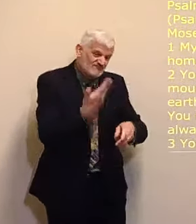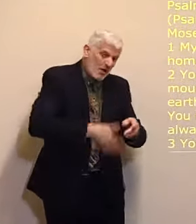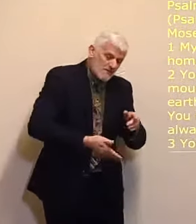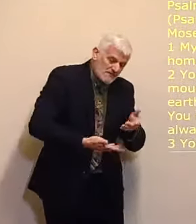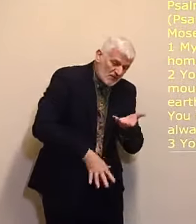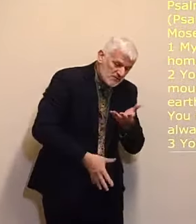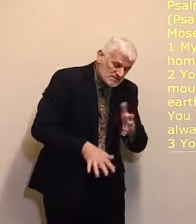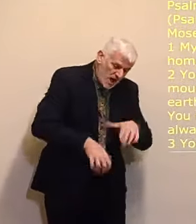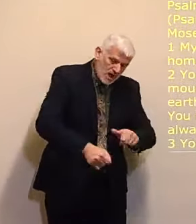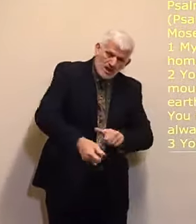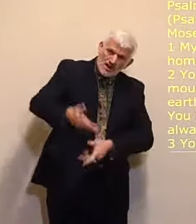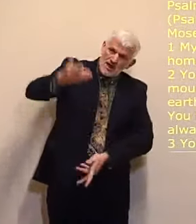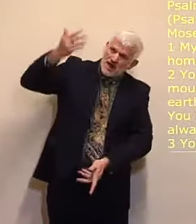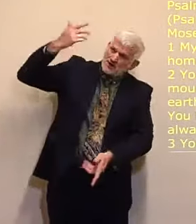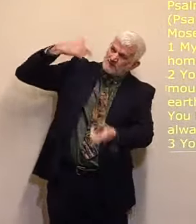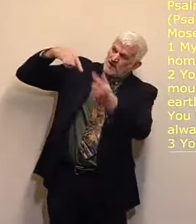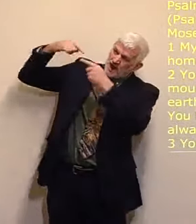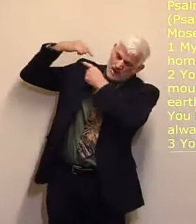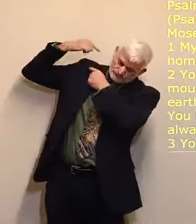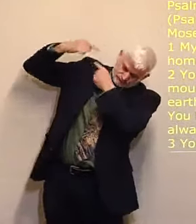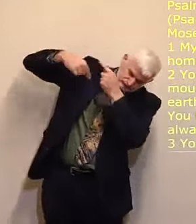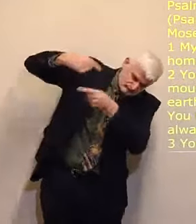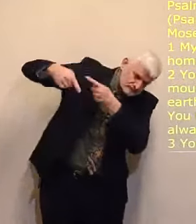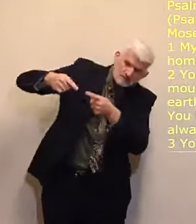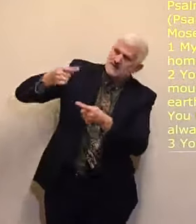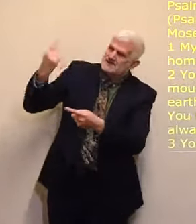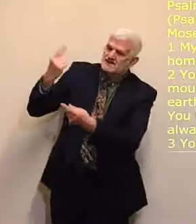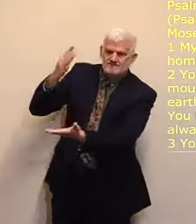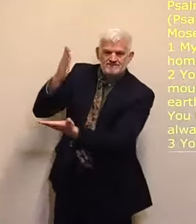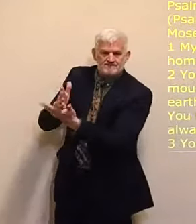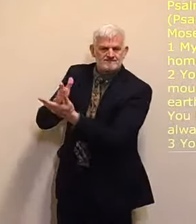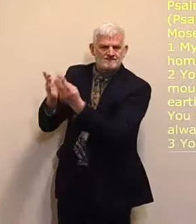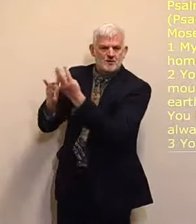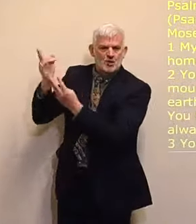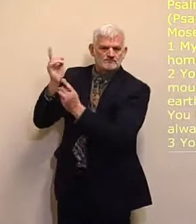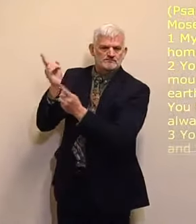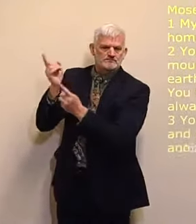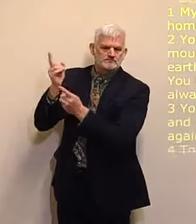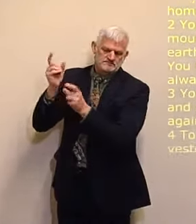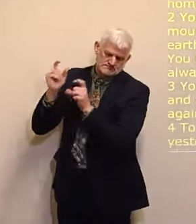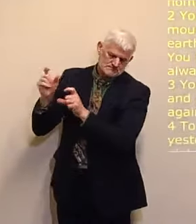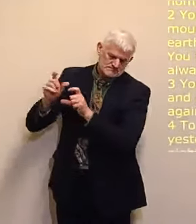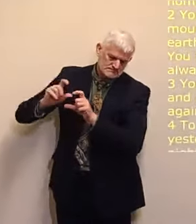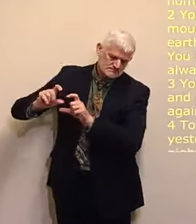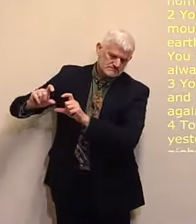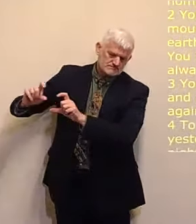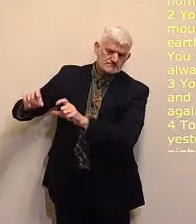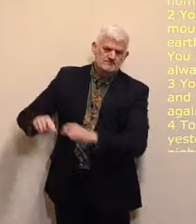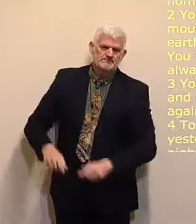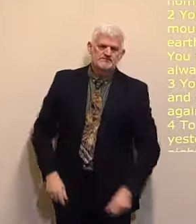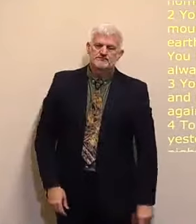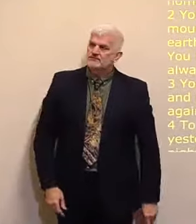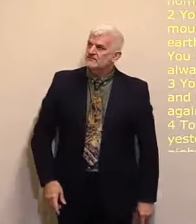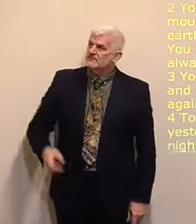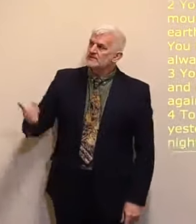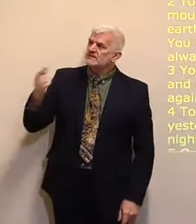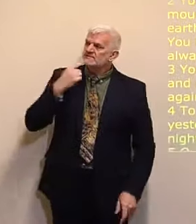to everlasting Thou art God Thou turnest man to destruction and